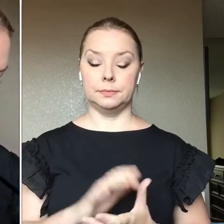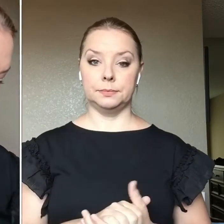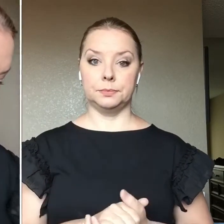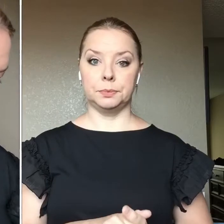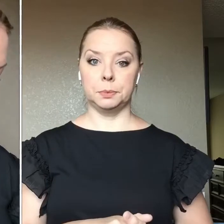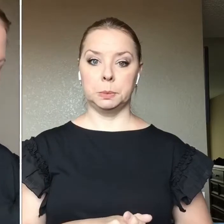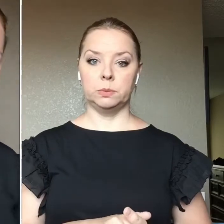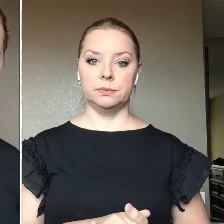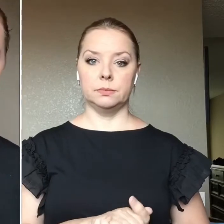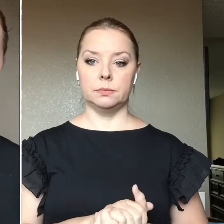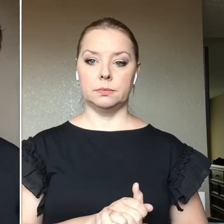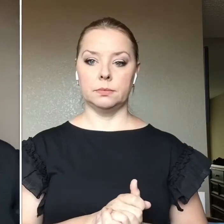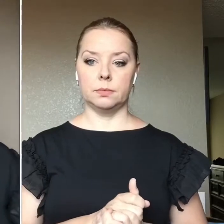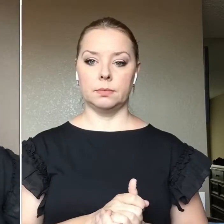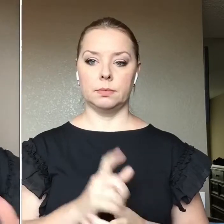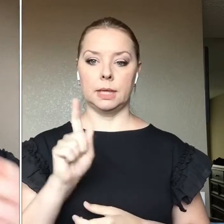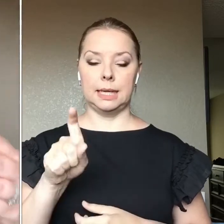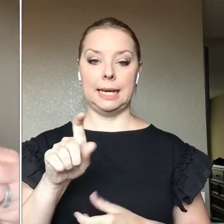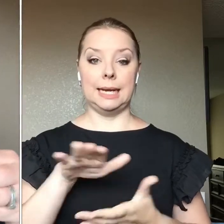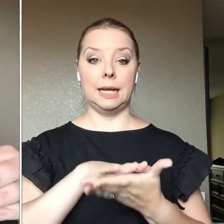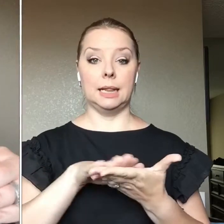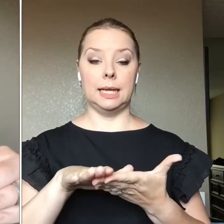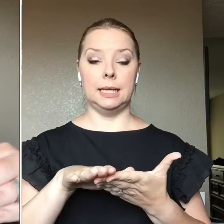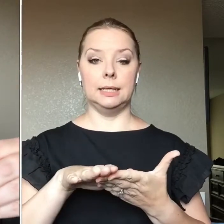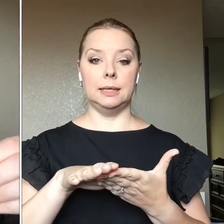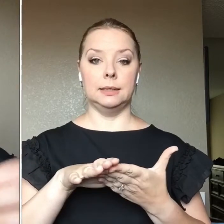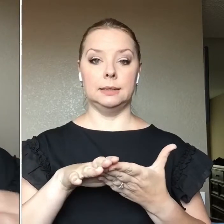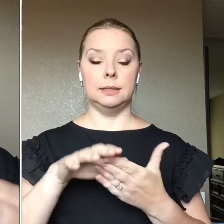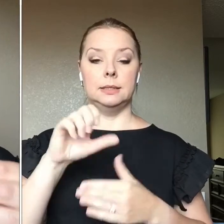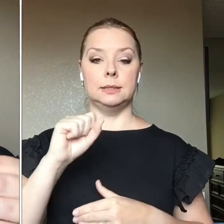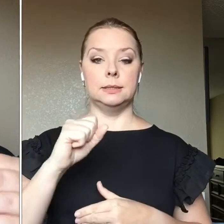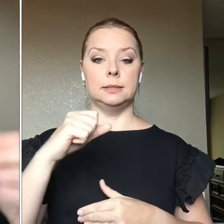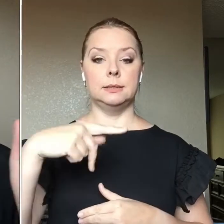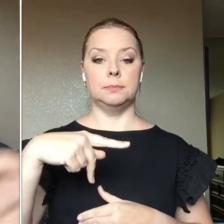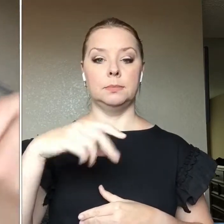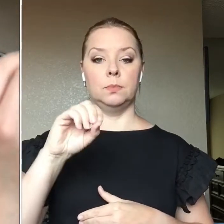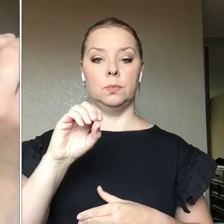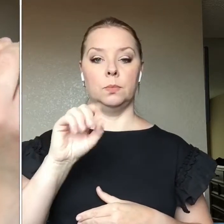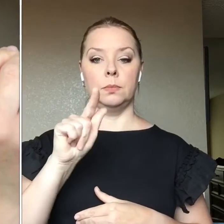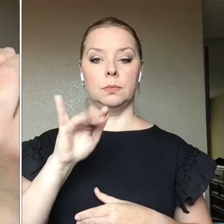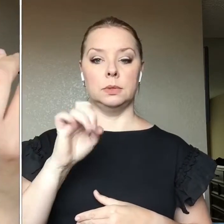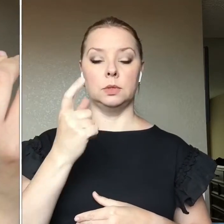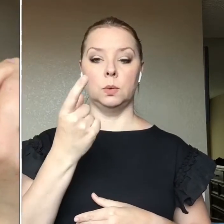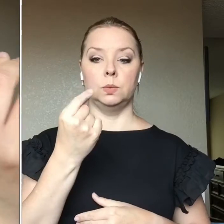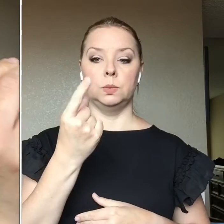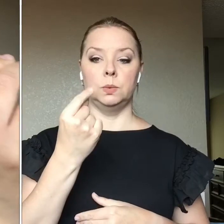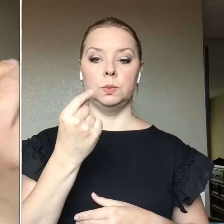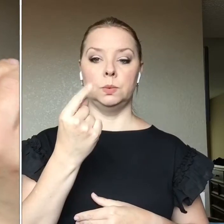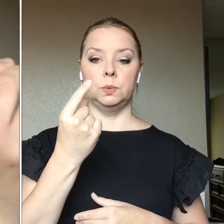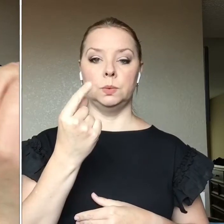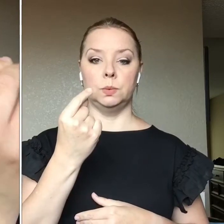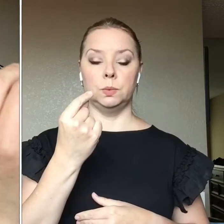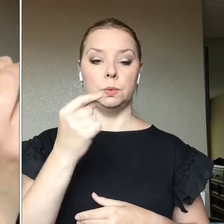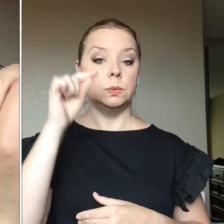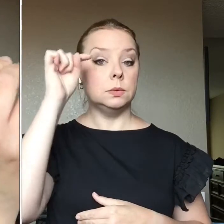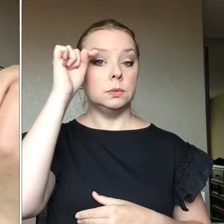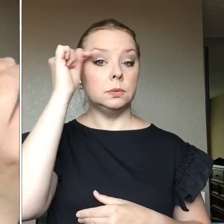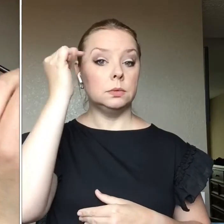I need a clean spoolie So What this spoolie Is going to do Is just brush off